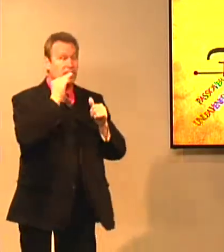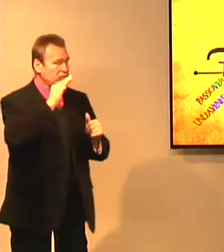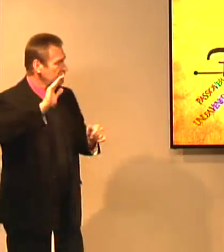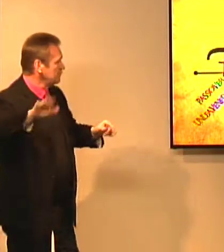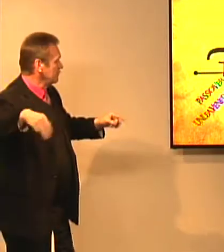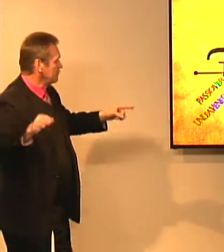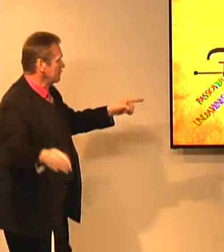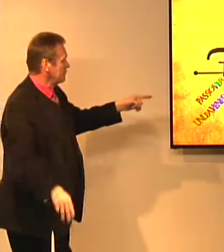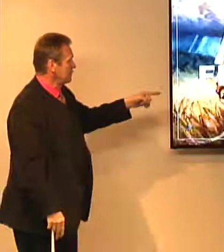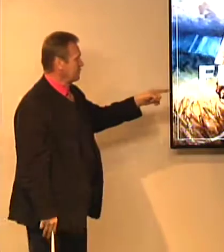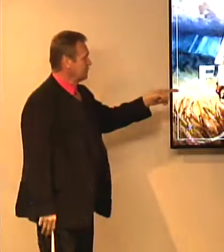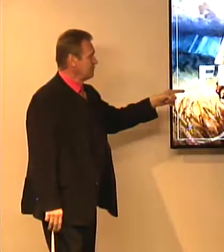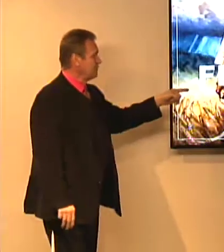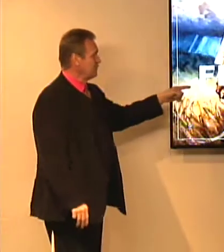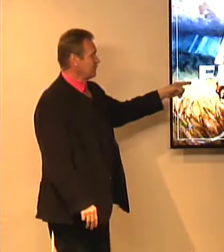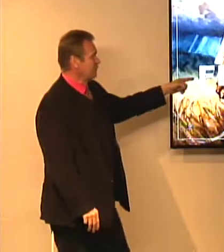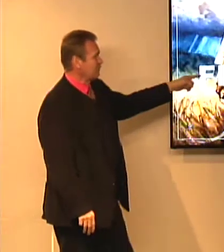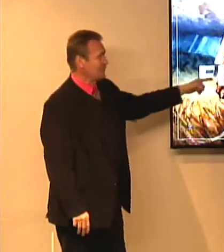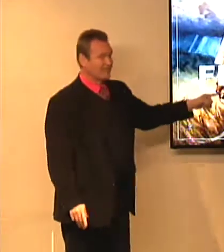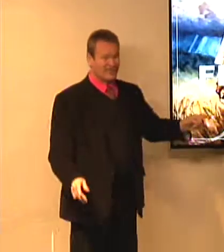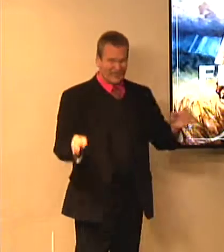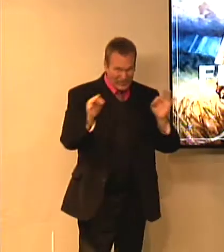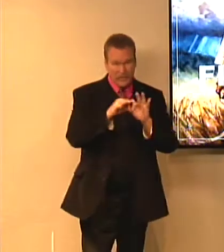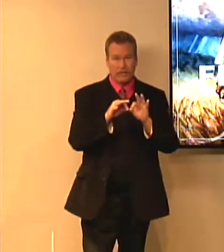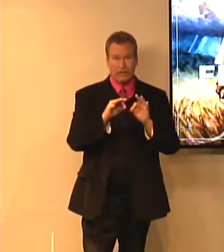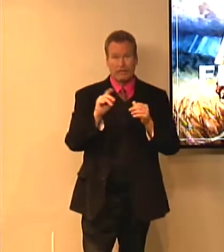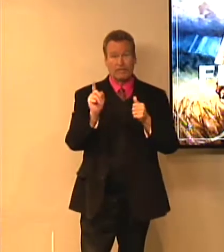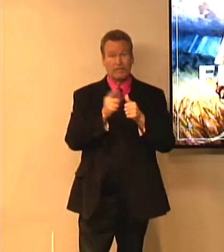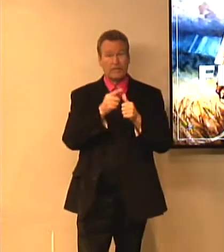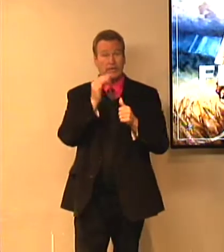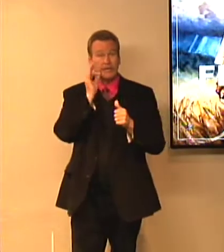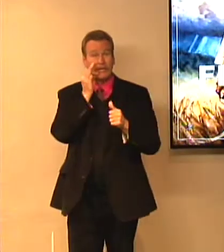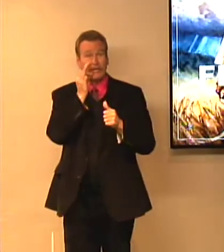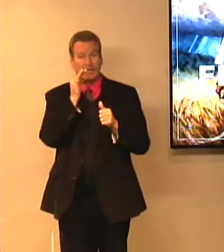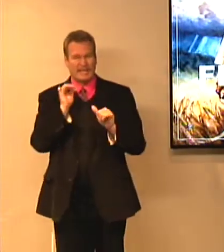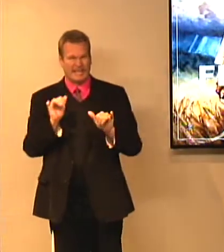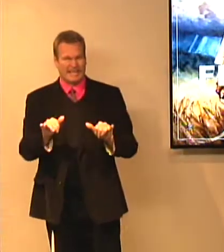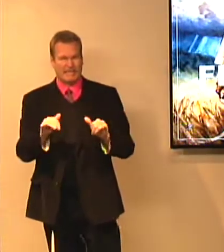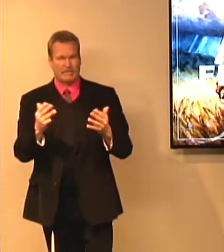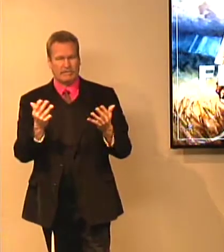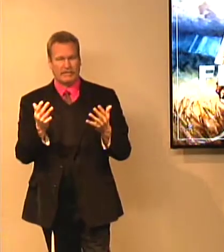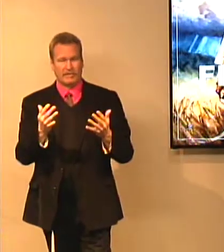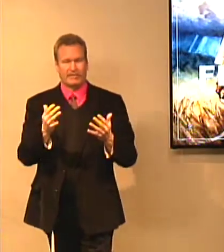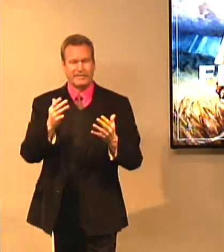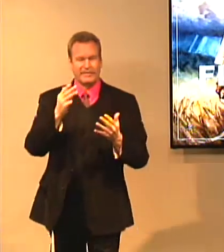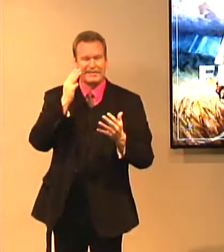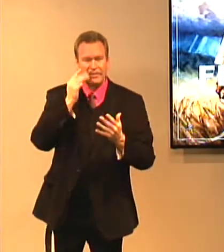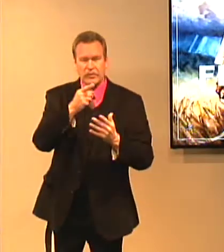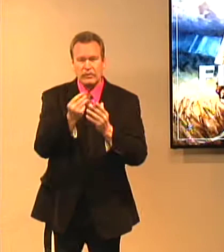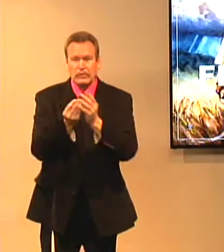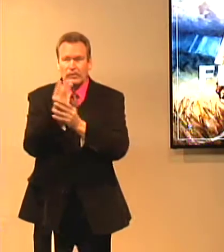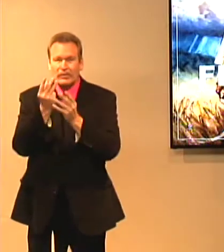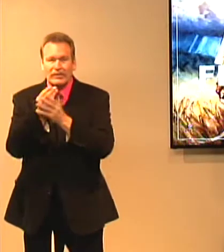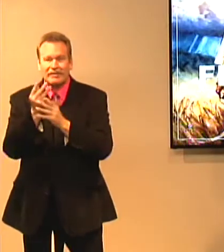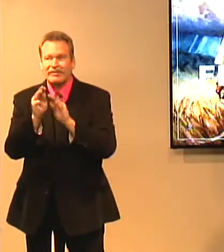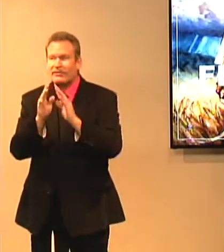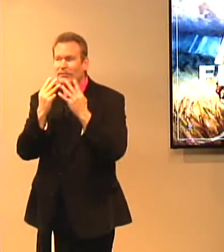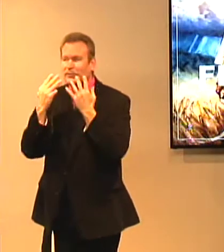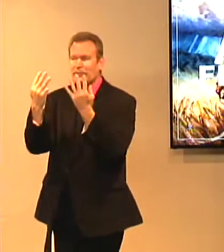understand about the first fruits, this feast of the first fruits, we can understand more clearly about Jesus' resurrection and how it was